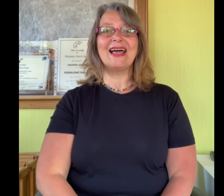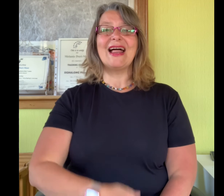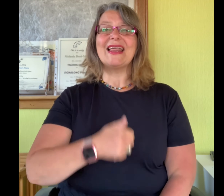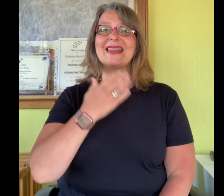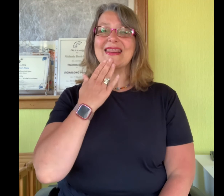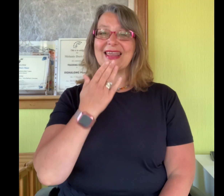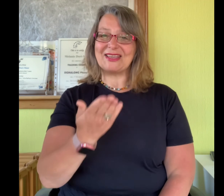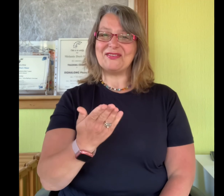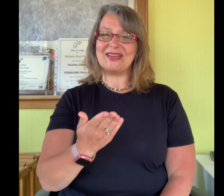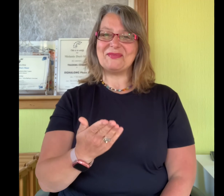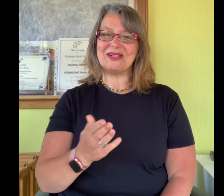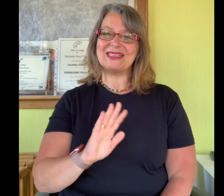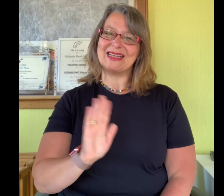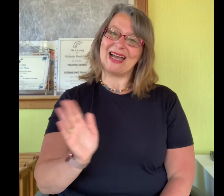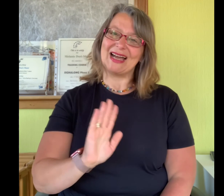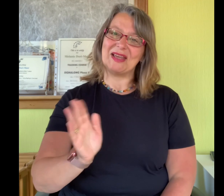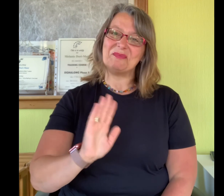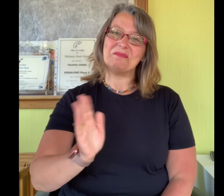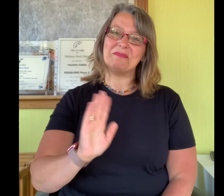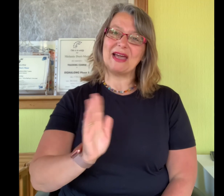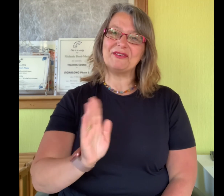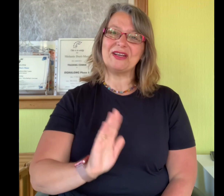Thank you very much and bye for now.